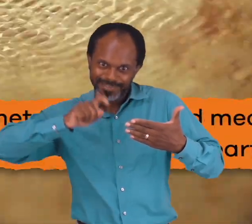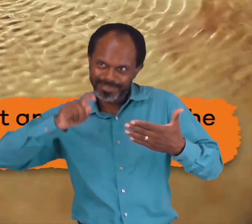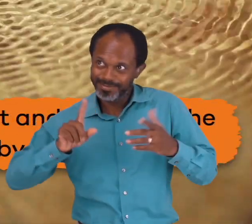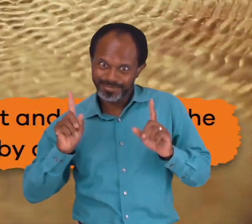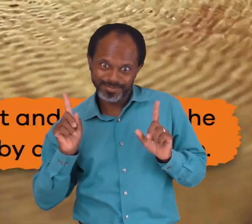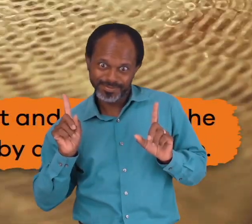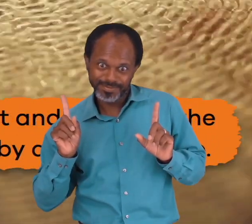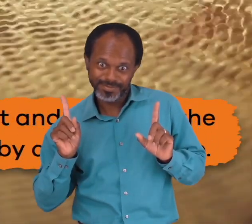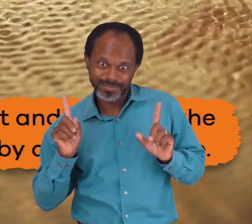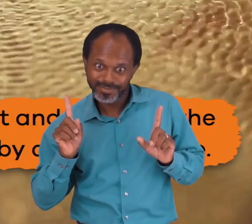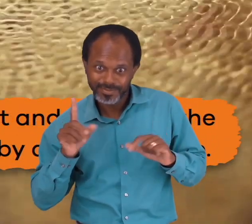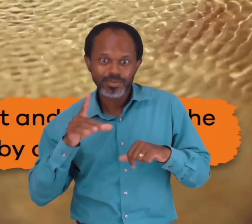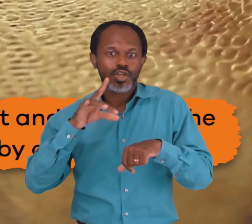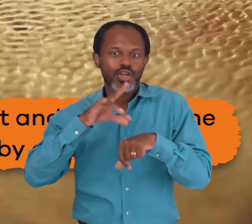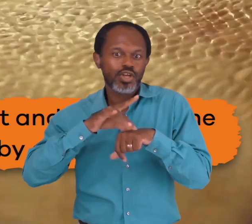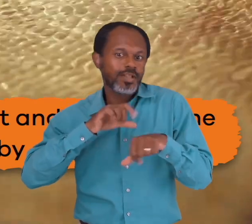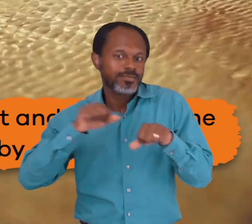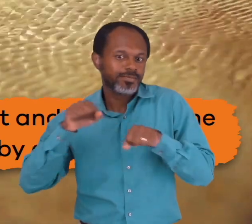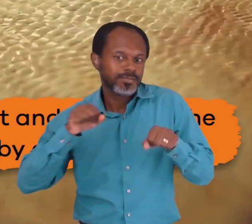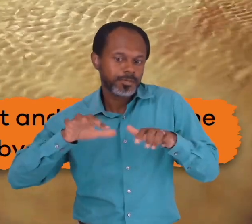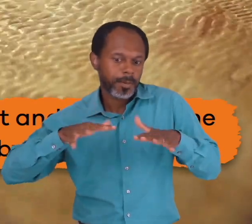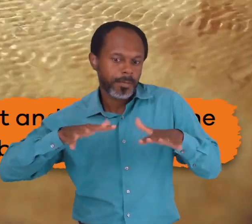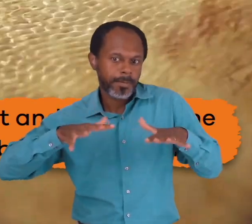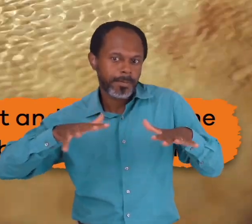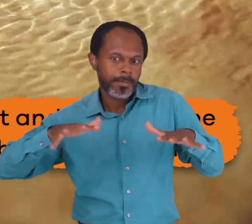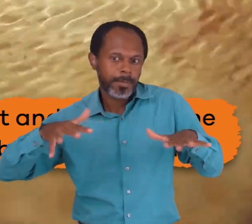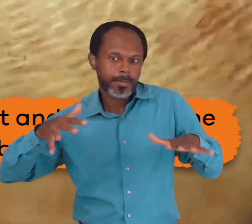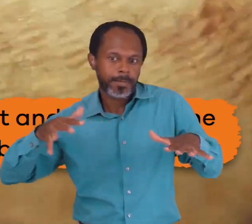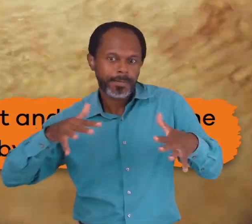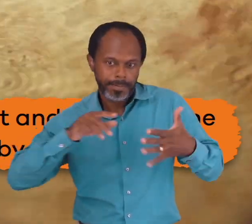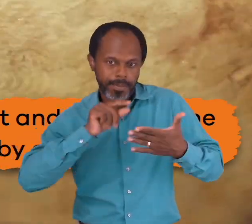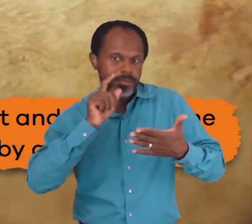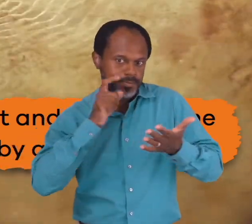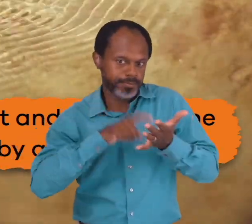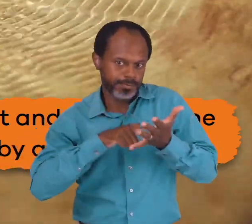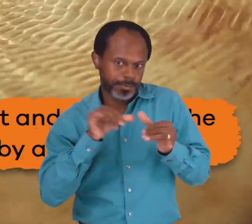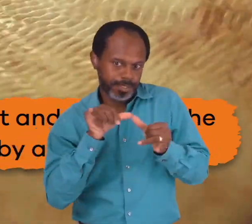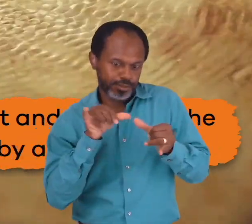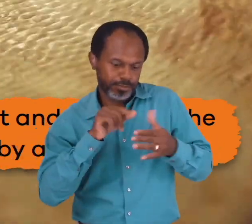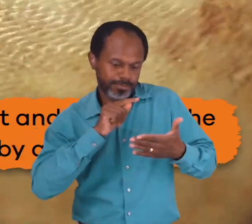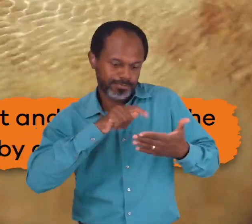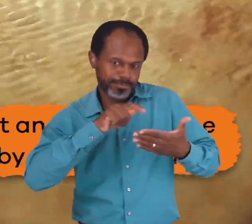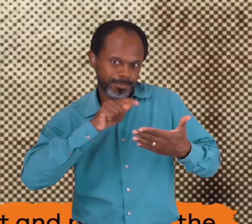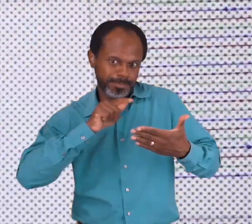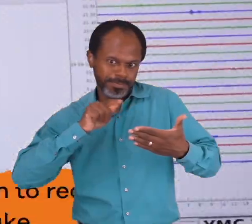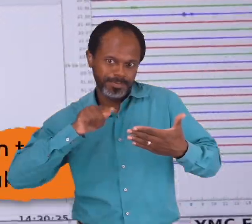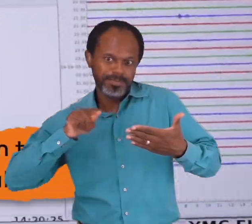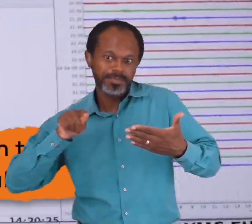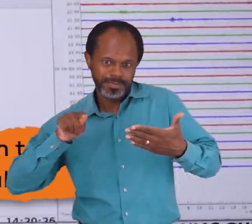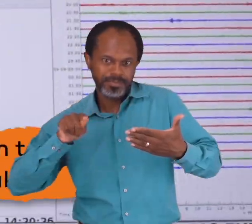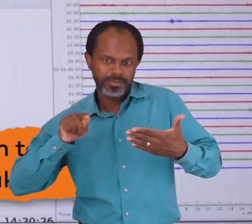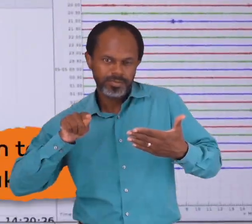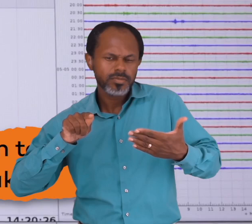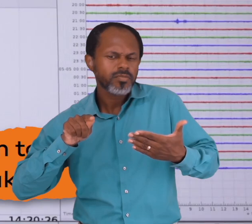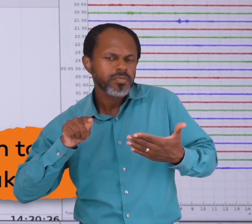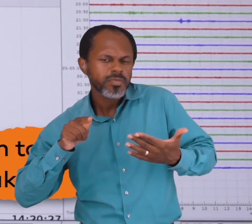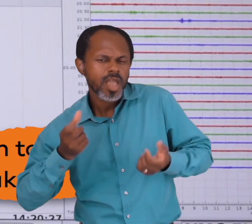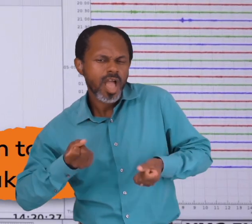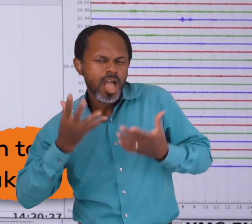Seisometers detect and measure the vibrations given off by an earthquake. Magnitude is the number